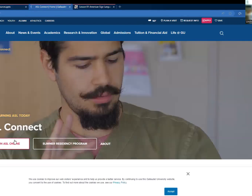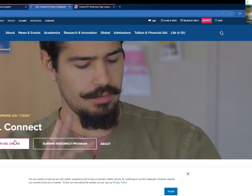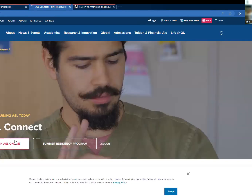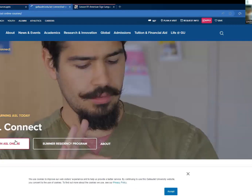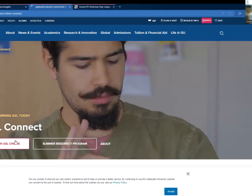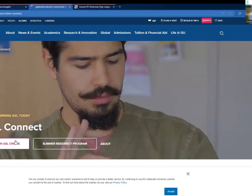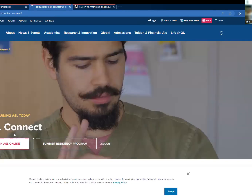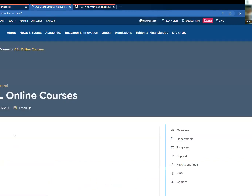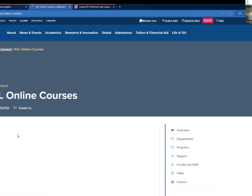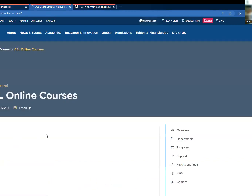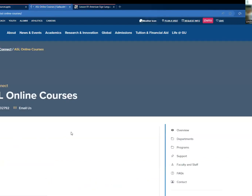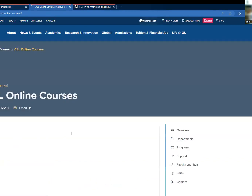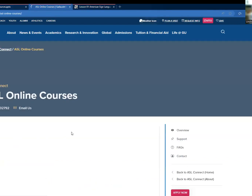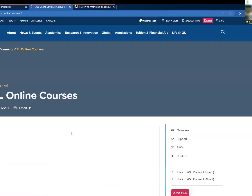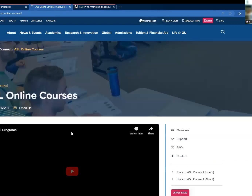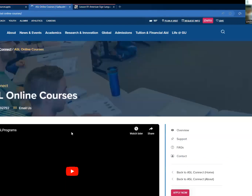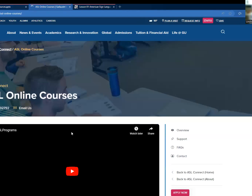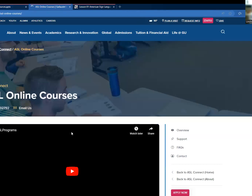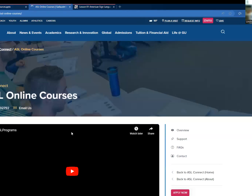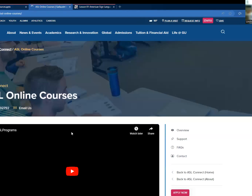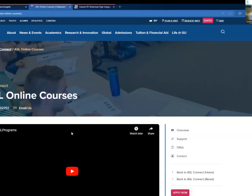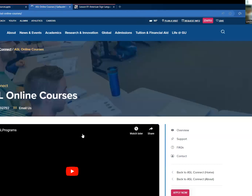lets you learn ASL online if you would like.